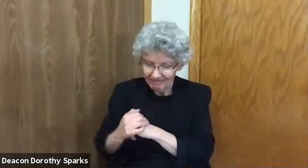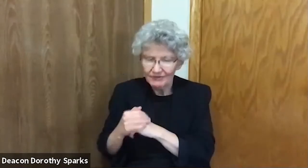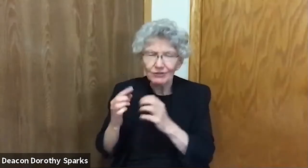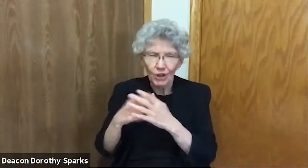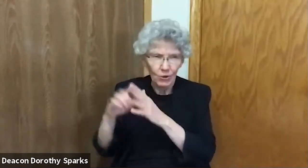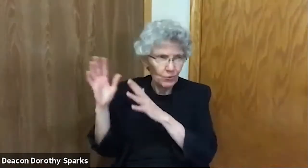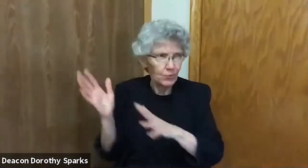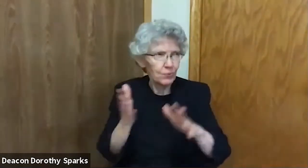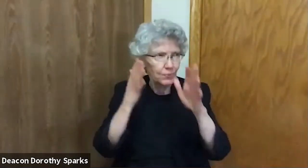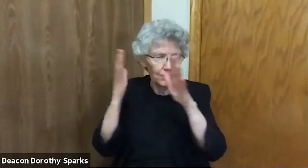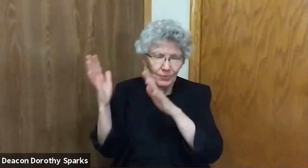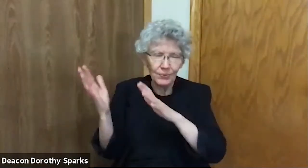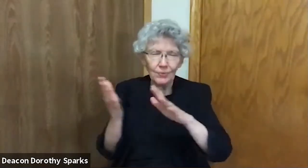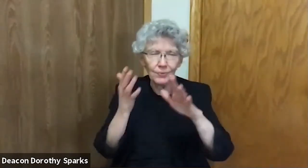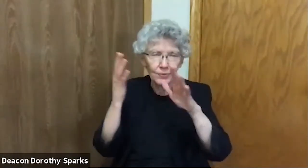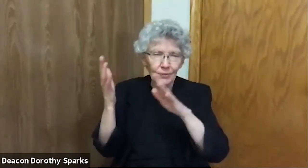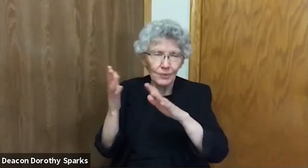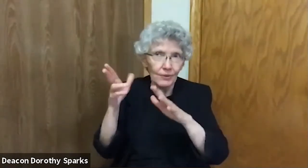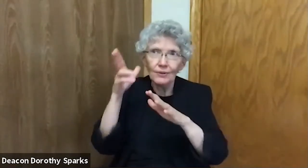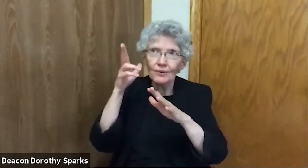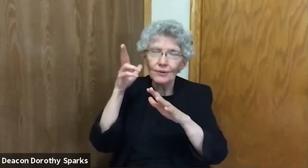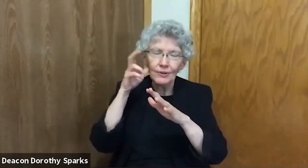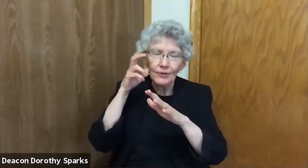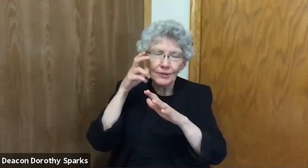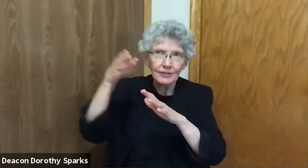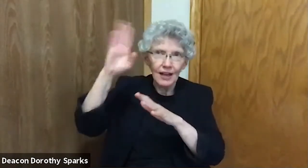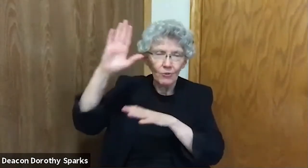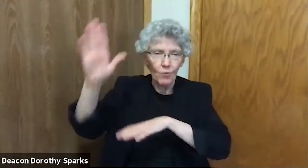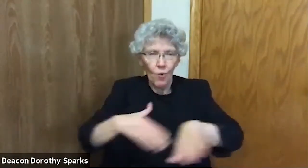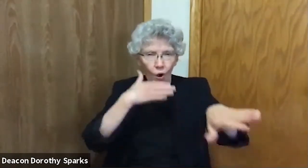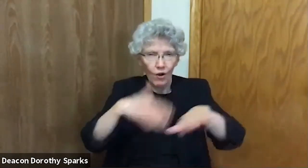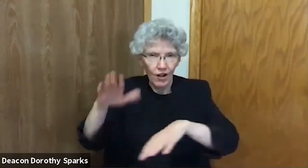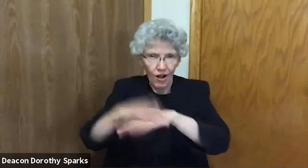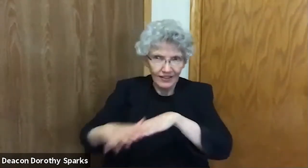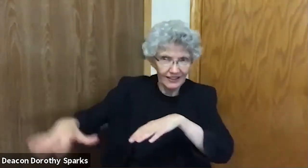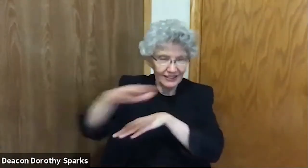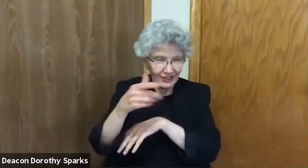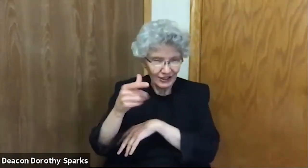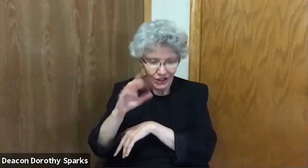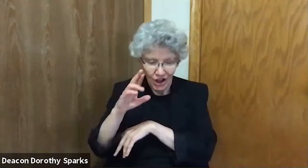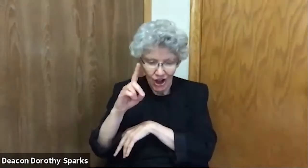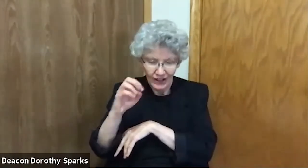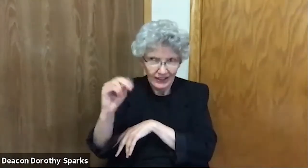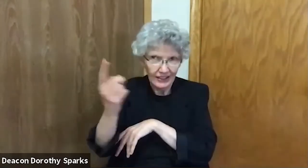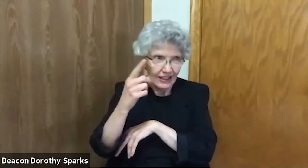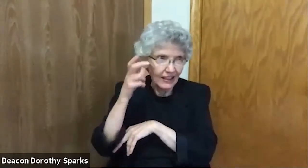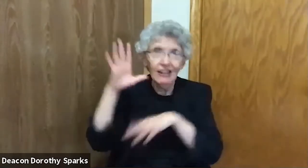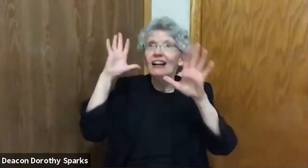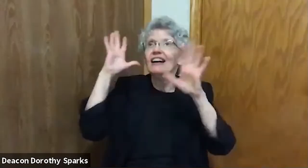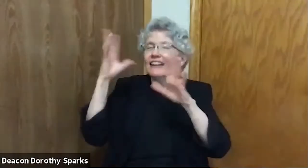Late in the afternoon, a breeze began to blow. And the man and woman heard the Lord God walking in the garden.